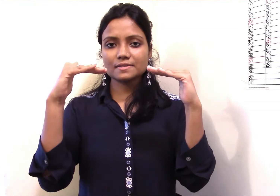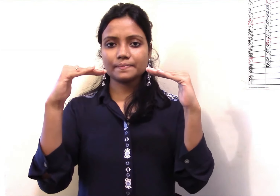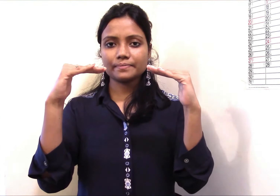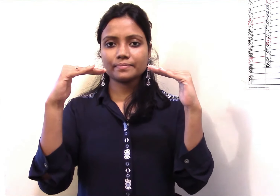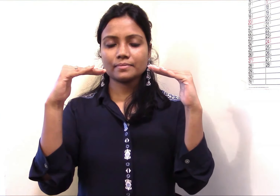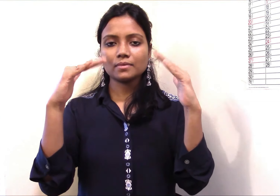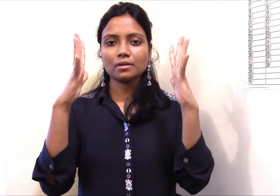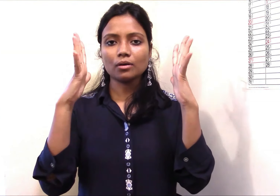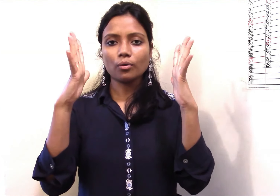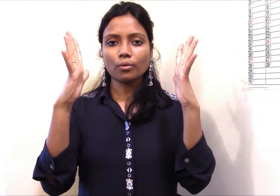One.